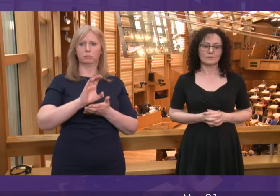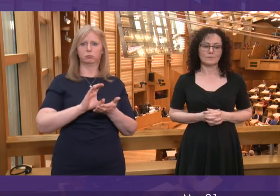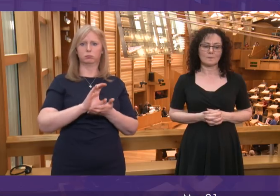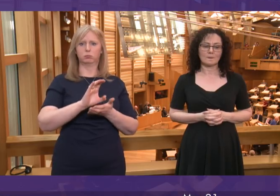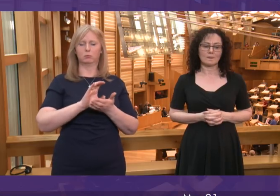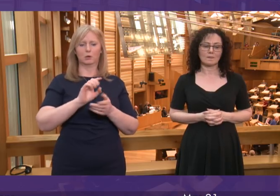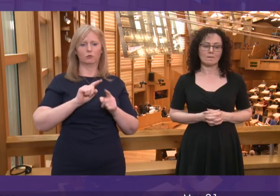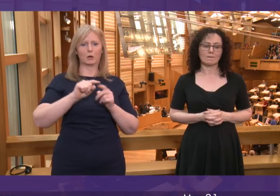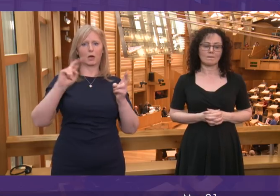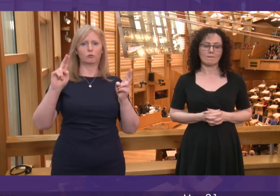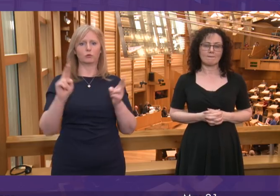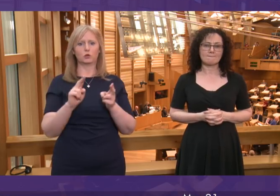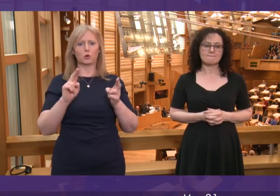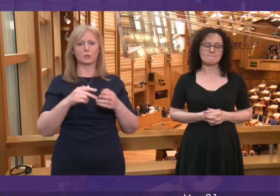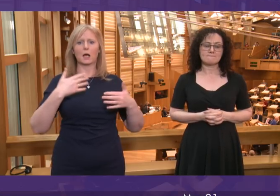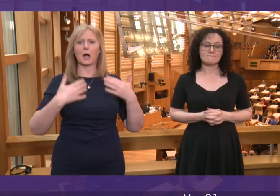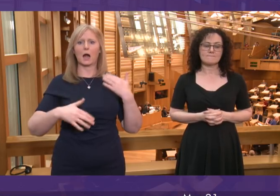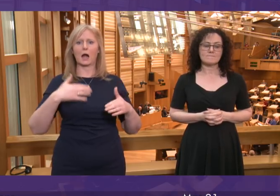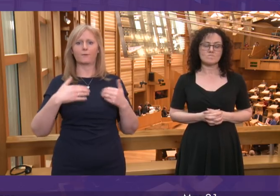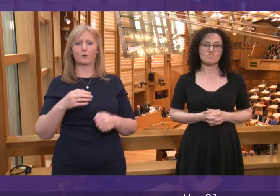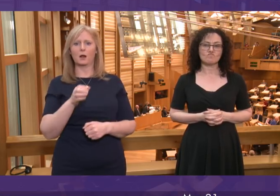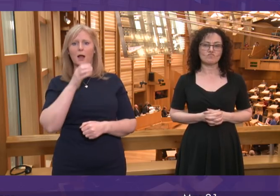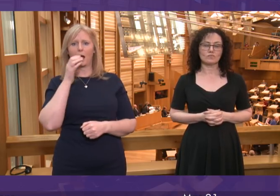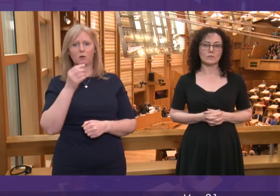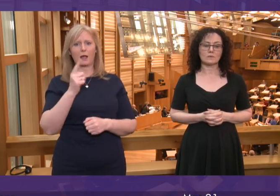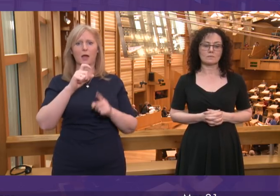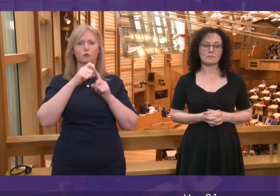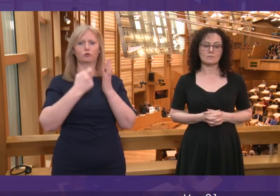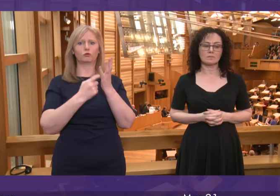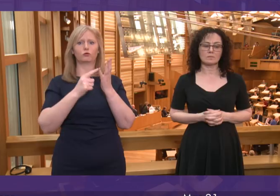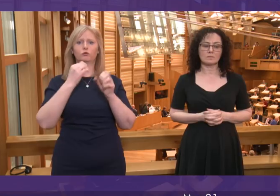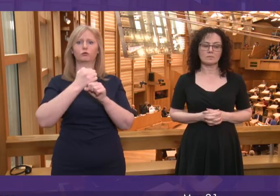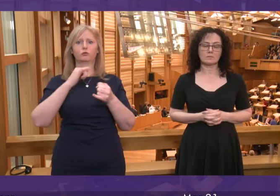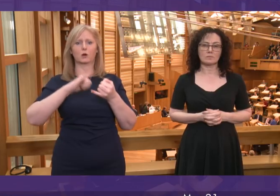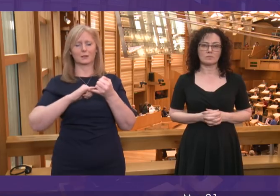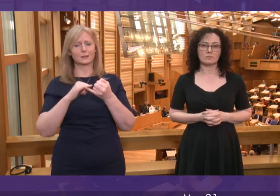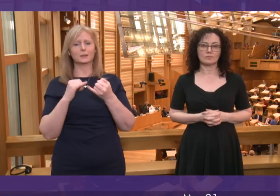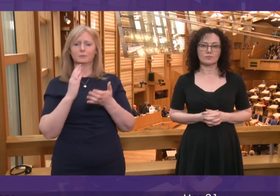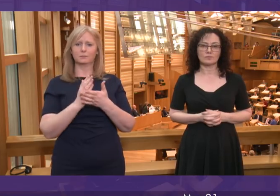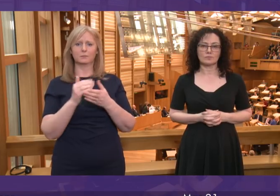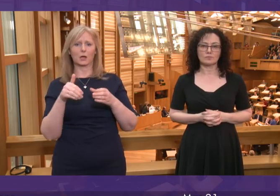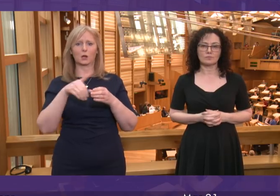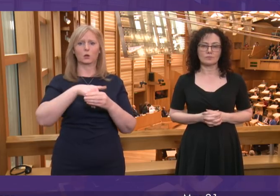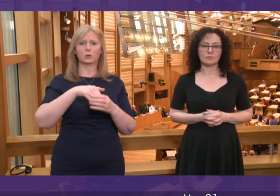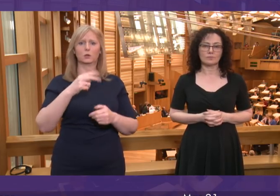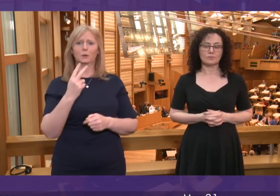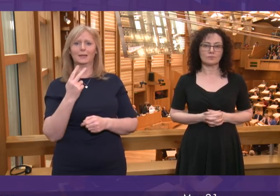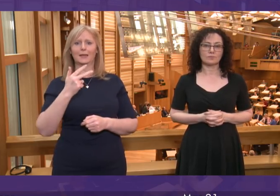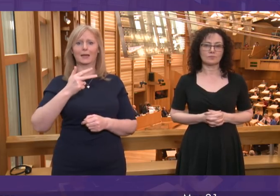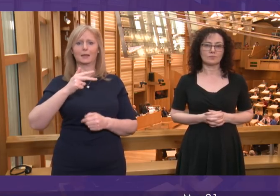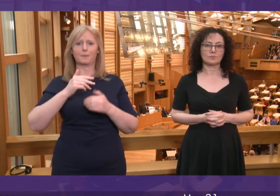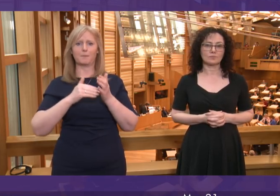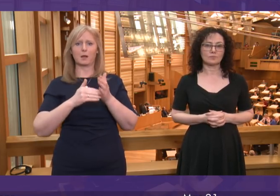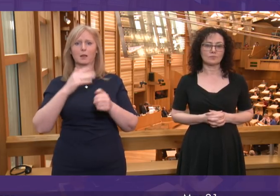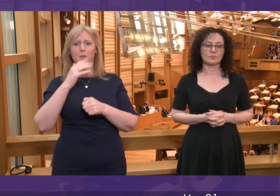help reduce the harms caused by alcohol and drugs. That includes an additional £20 million for